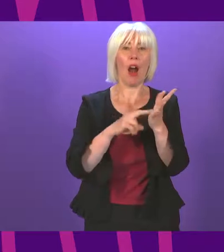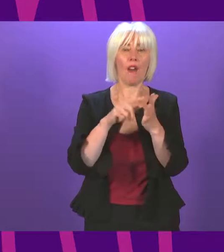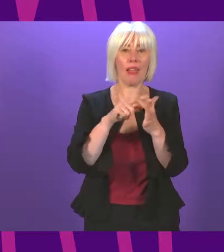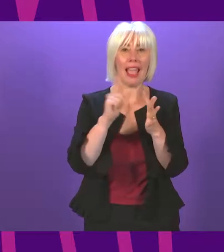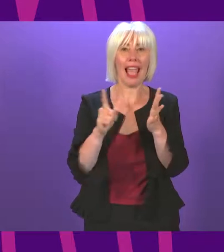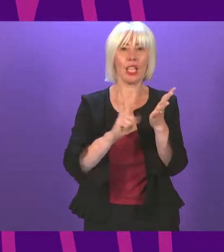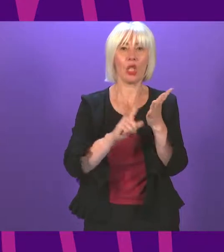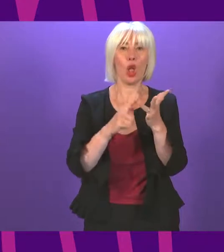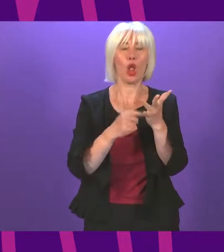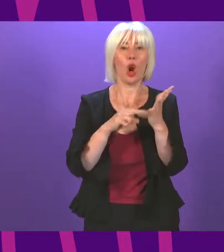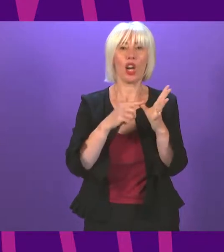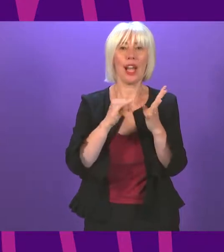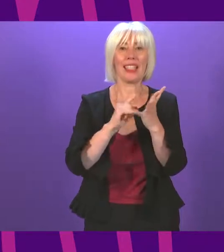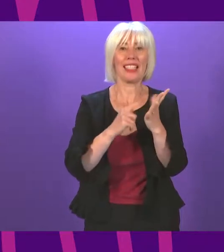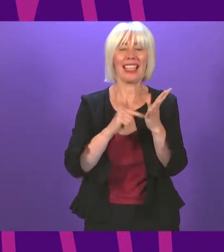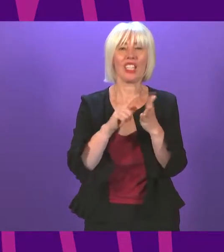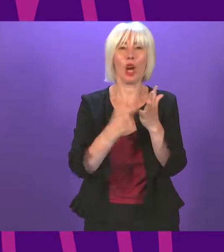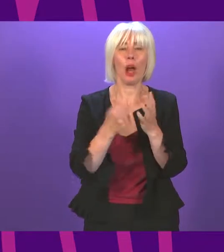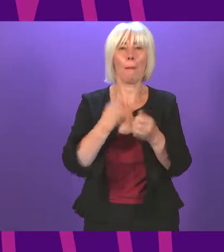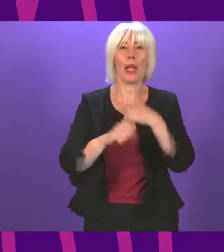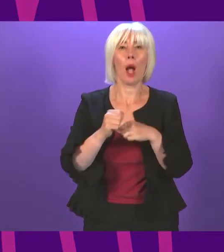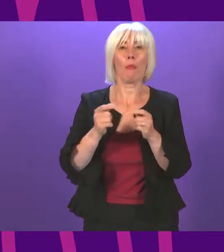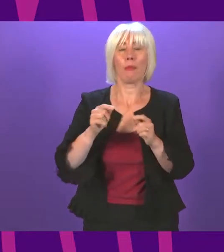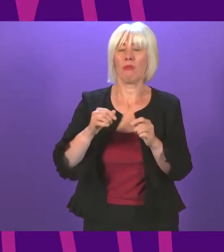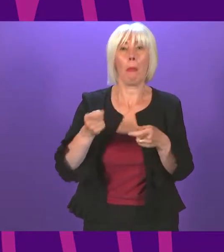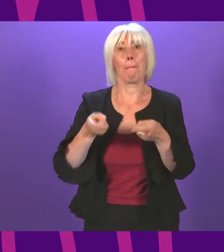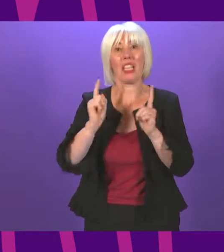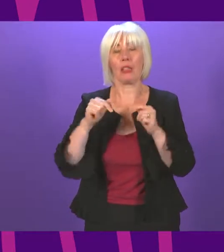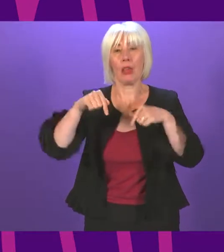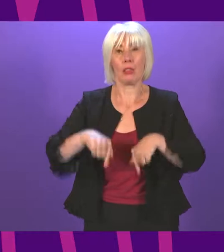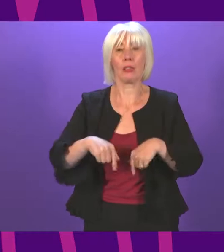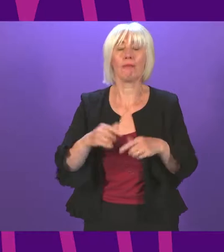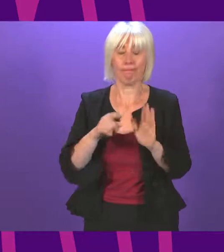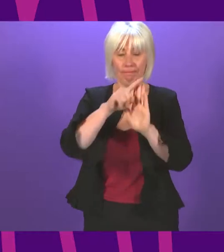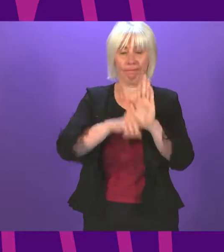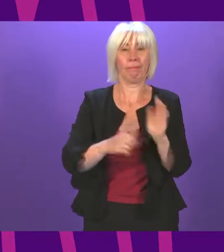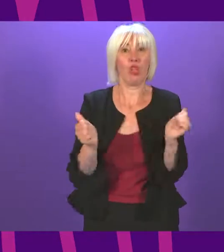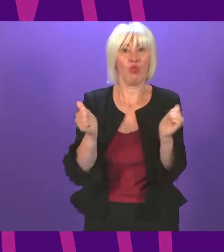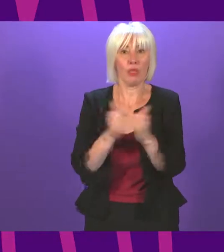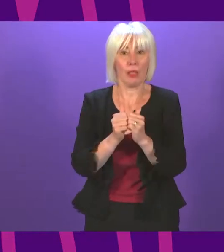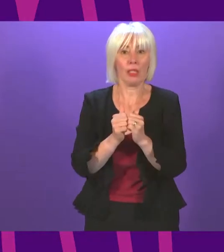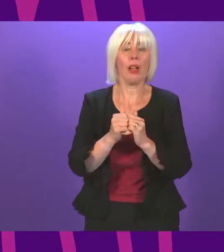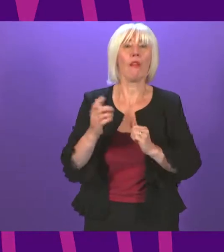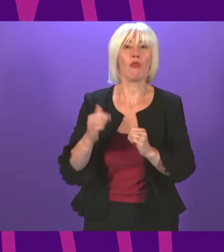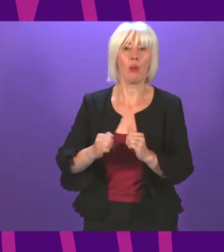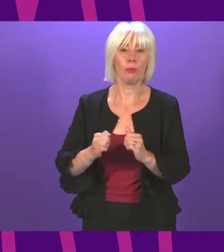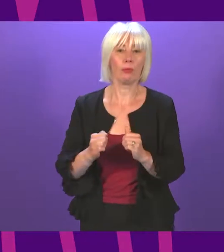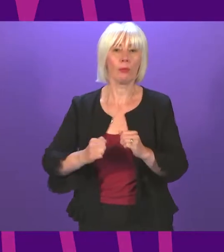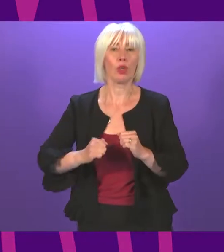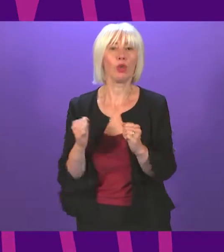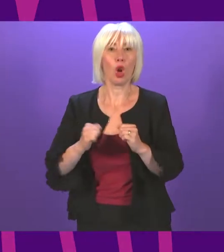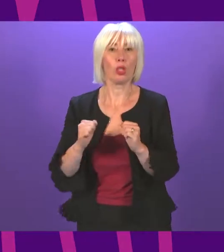junior Ministers. My statement earlier set out the reasons for and the detail of the cooperation agreement struck between the Scottish Government and Scottish Greens.